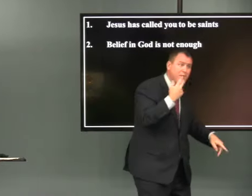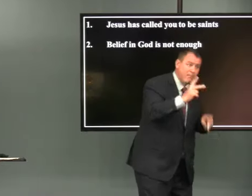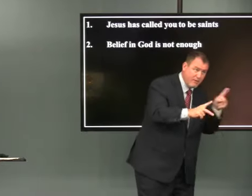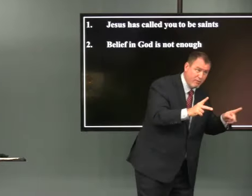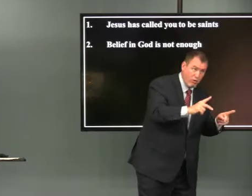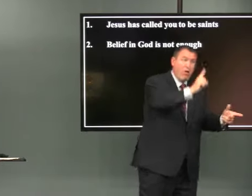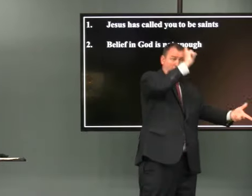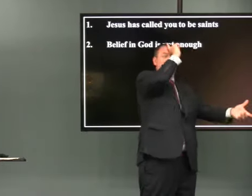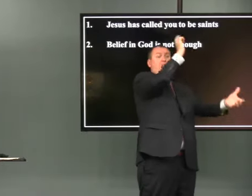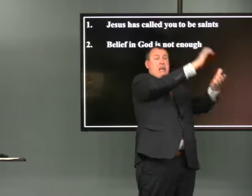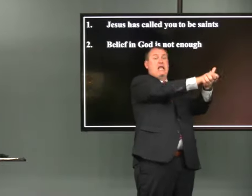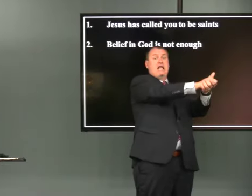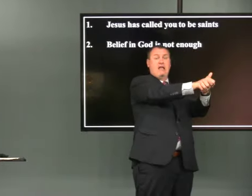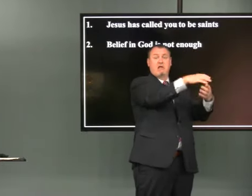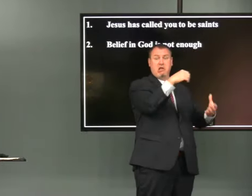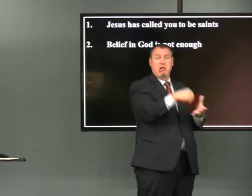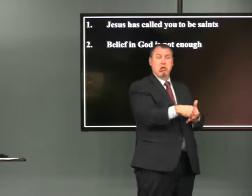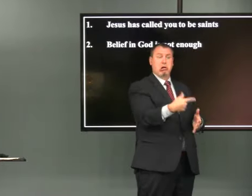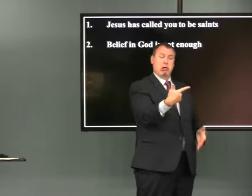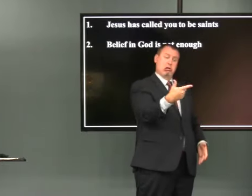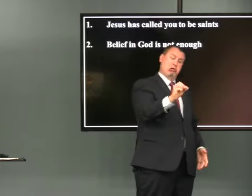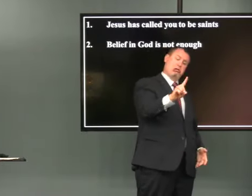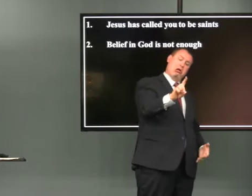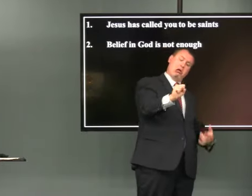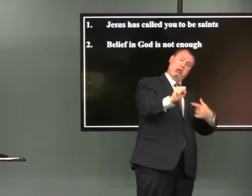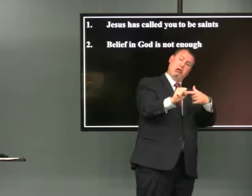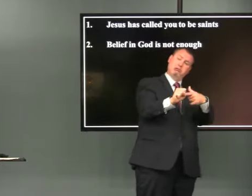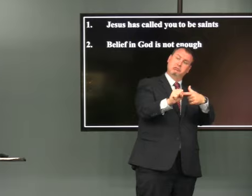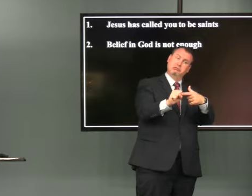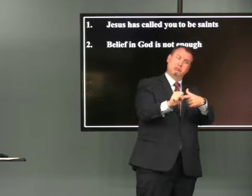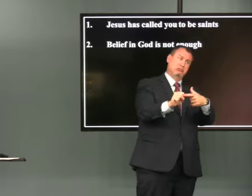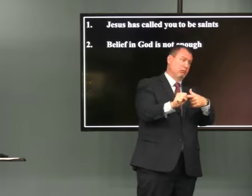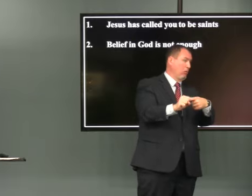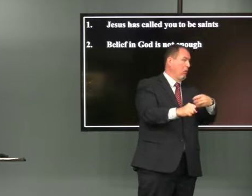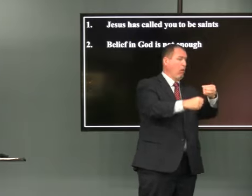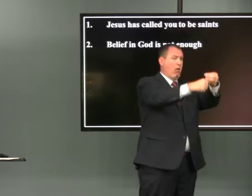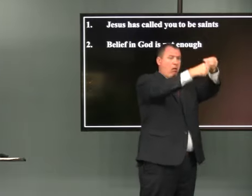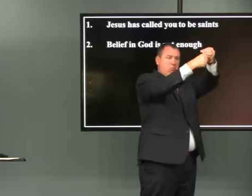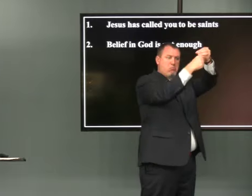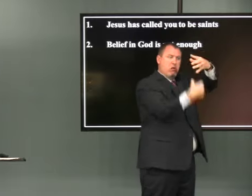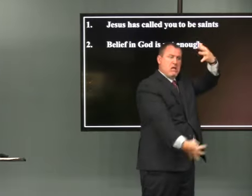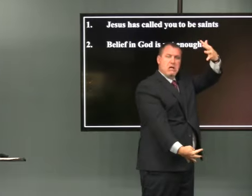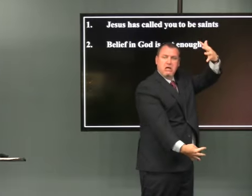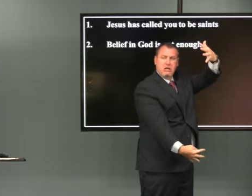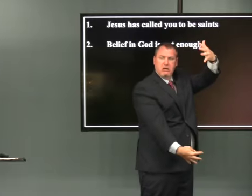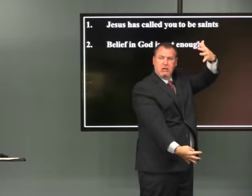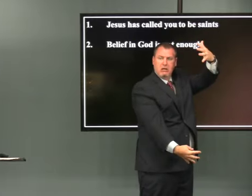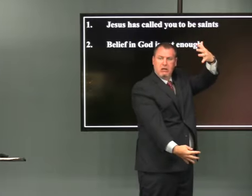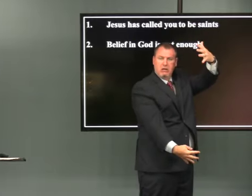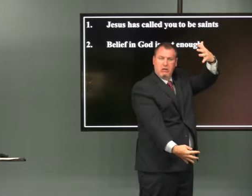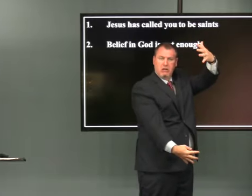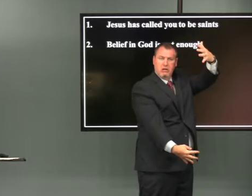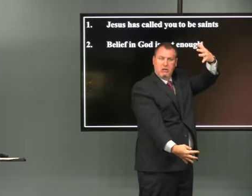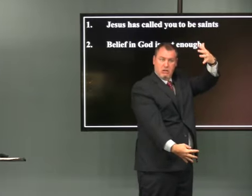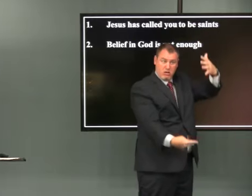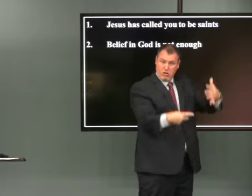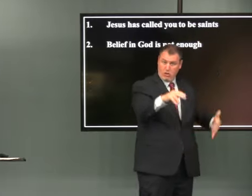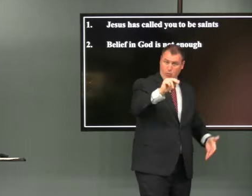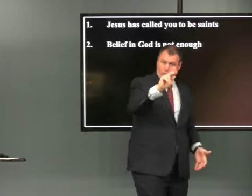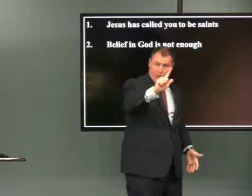the Roman people had belief in God's little g in many of them